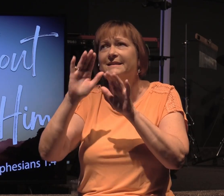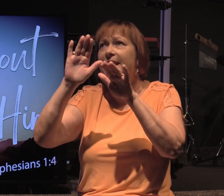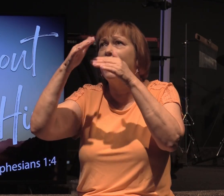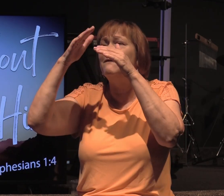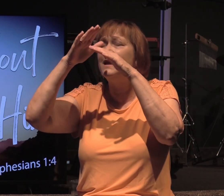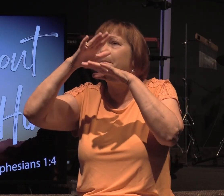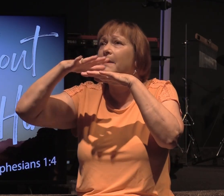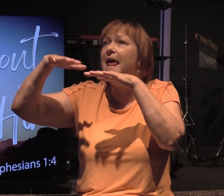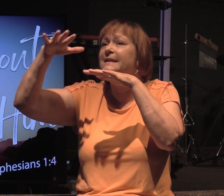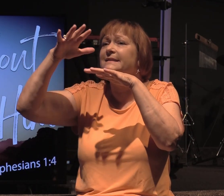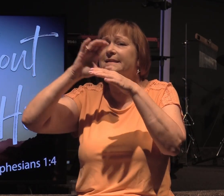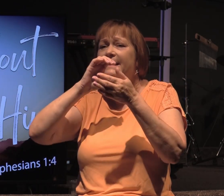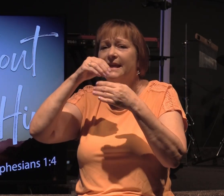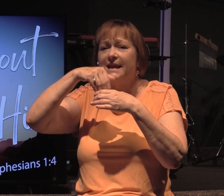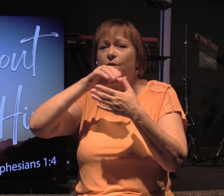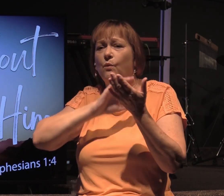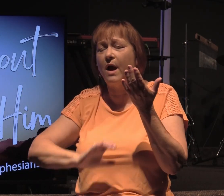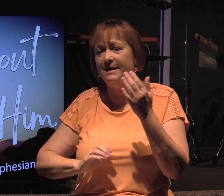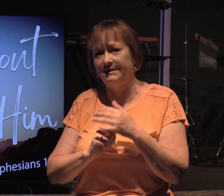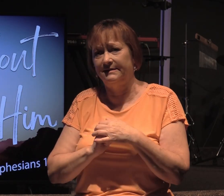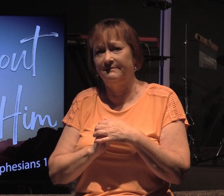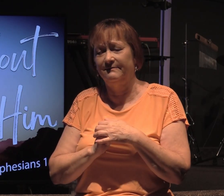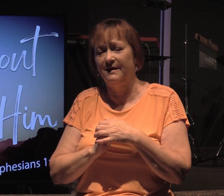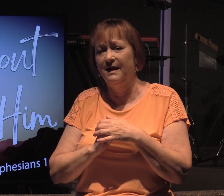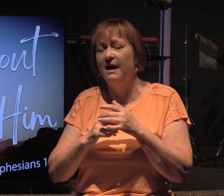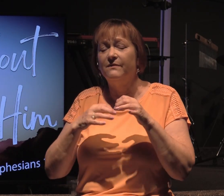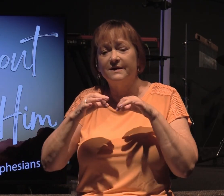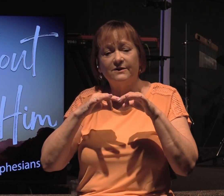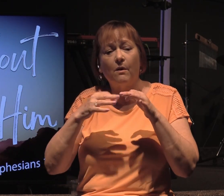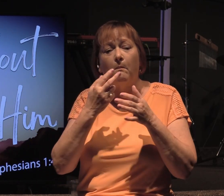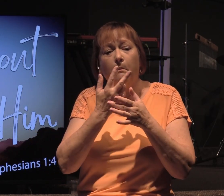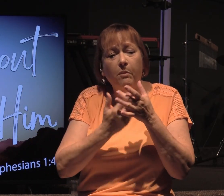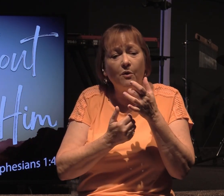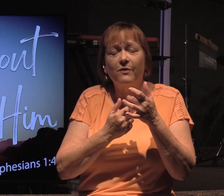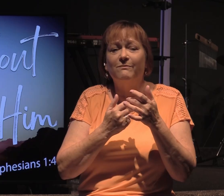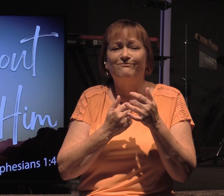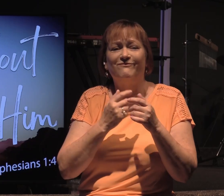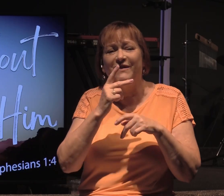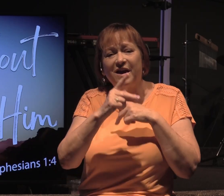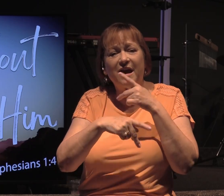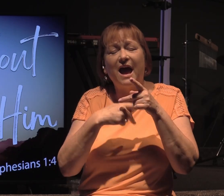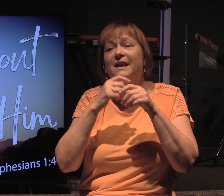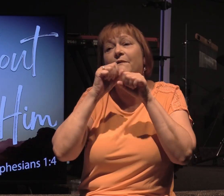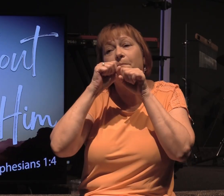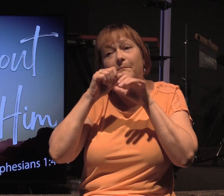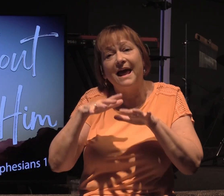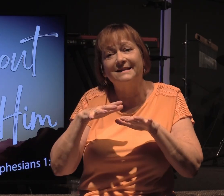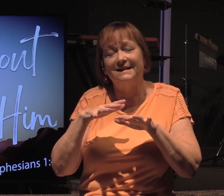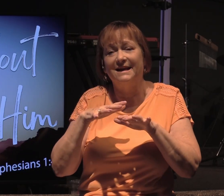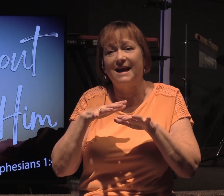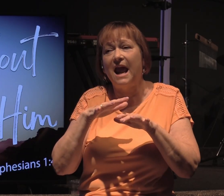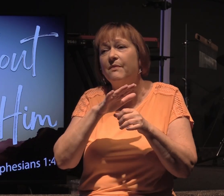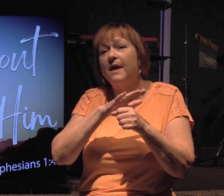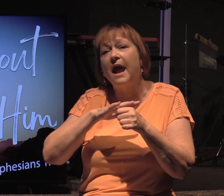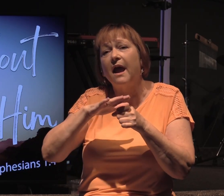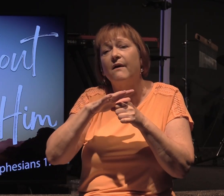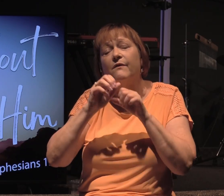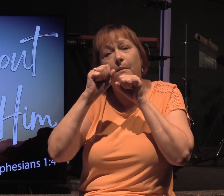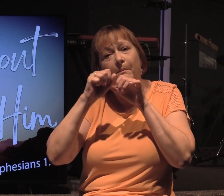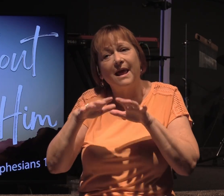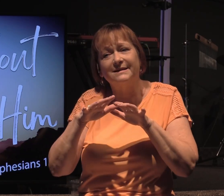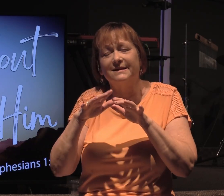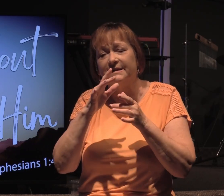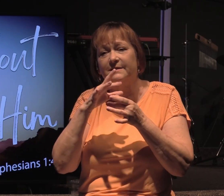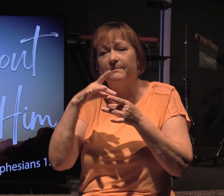heavenly places in Christ, this describes both the kind of blessing and the location of those blessings.